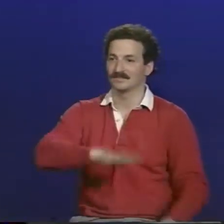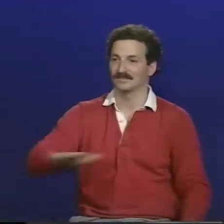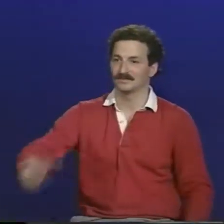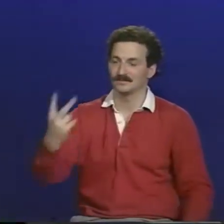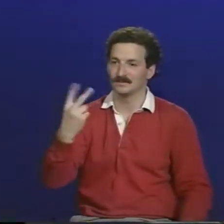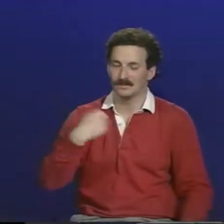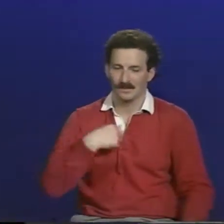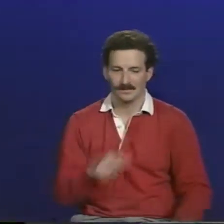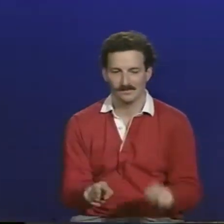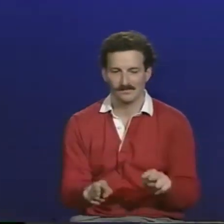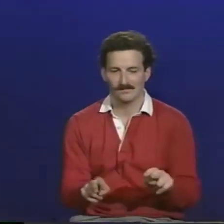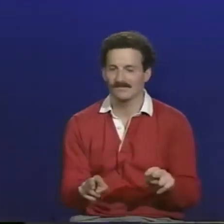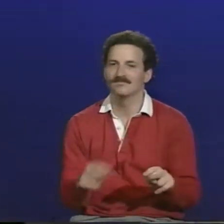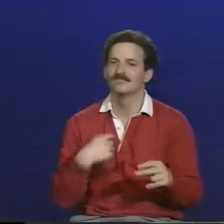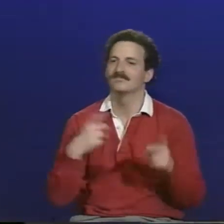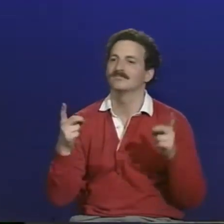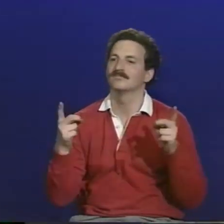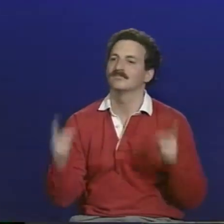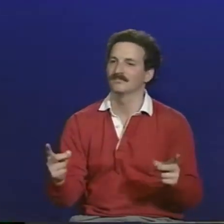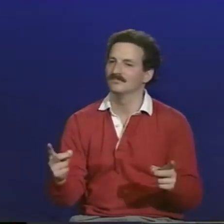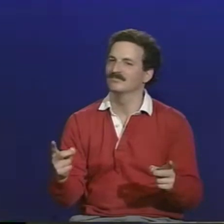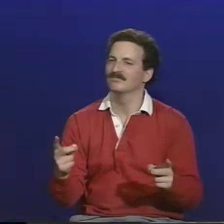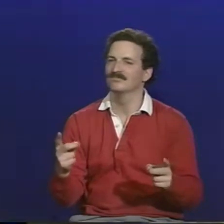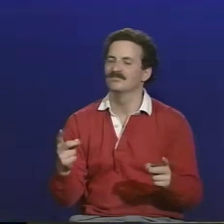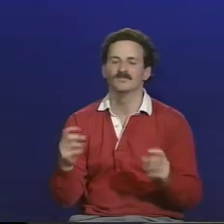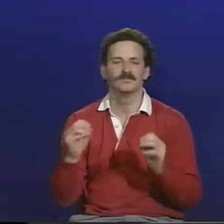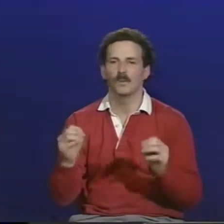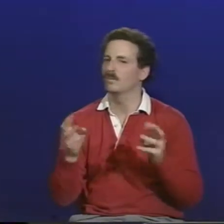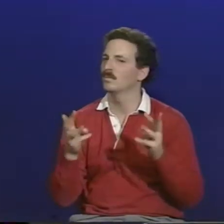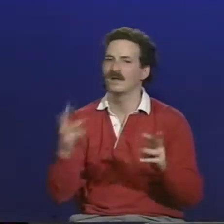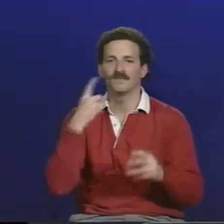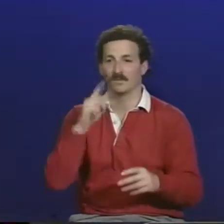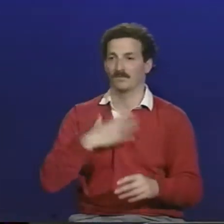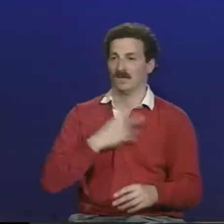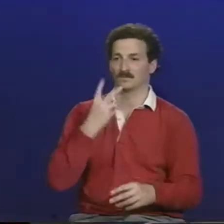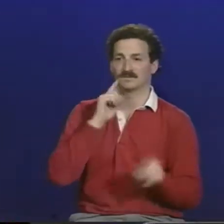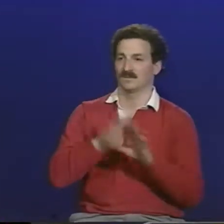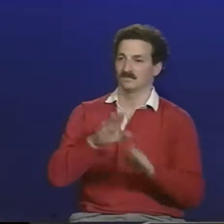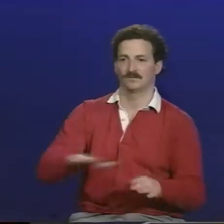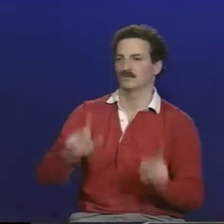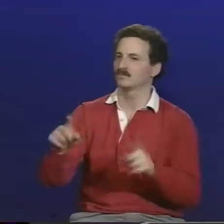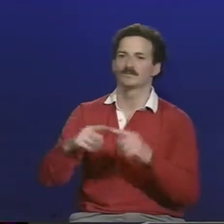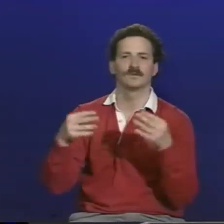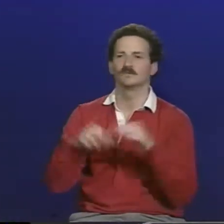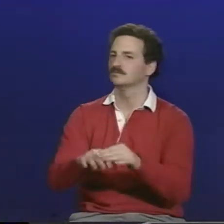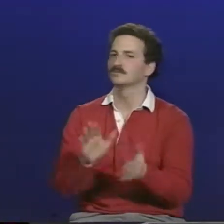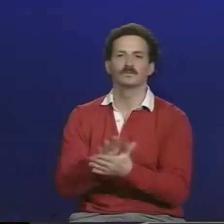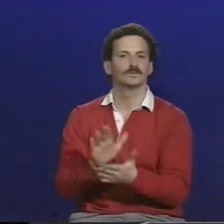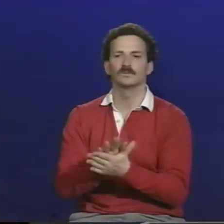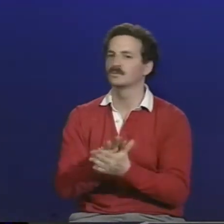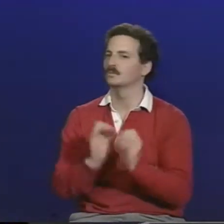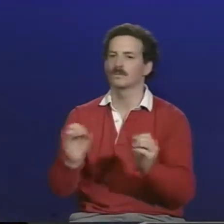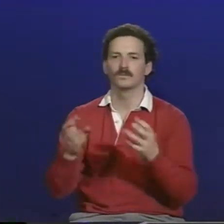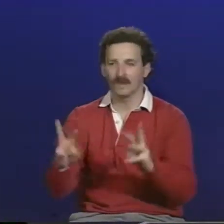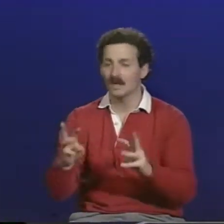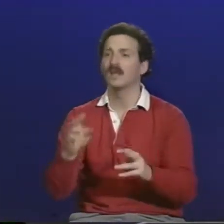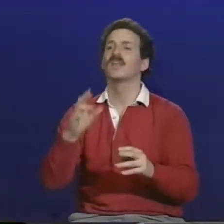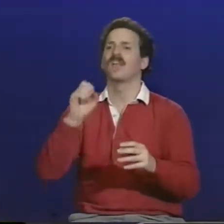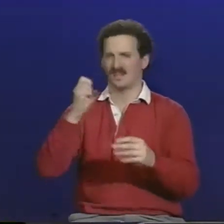So here I am at the present with my own two deaf children, and I have decided that my deaf kids are not going to a mainstream